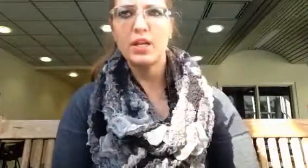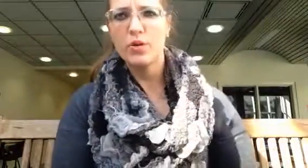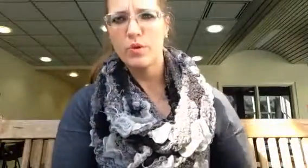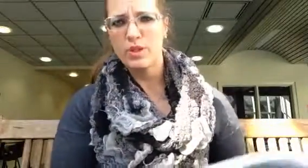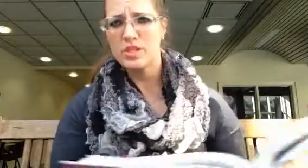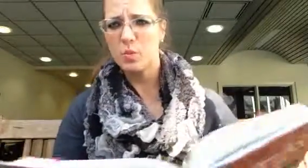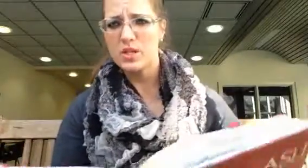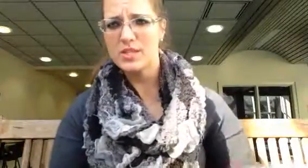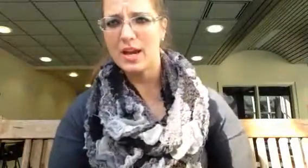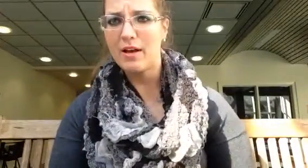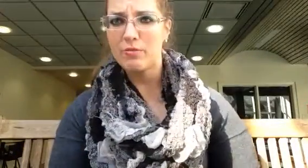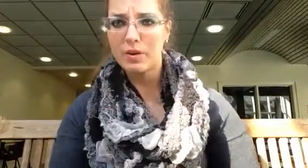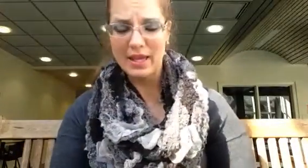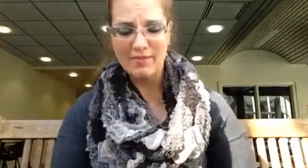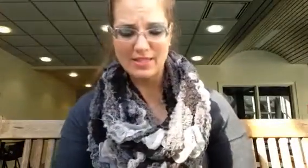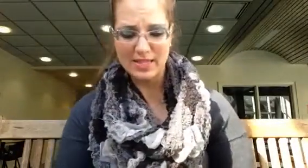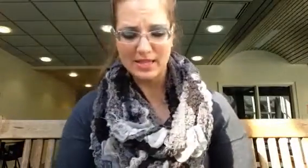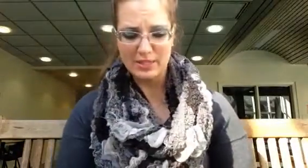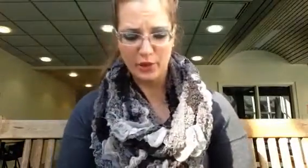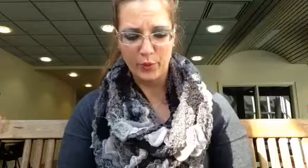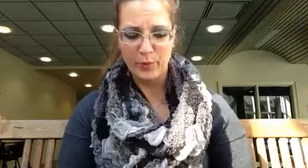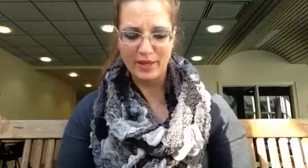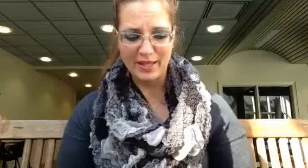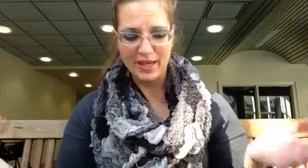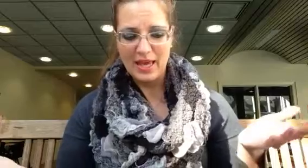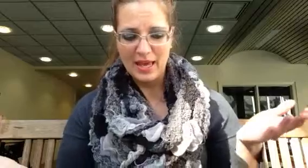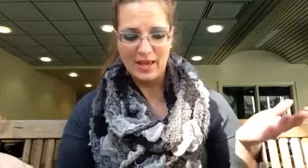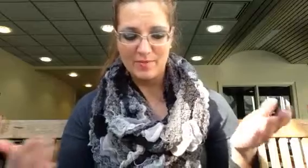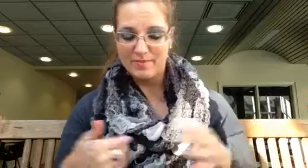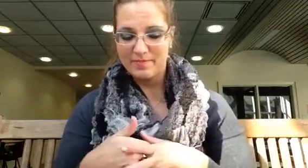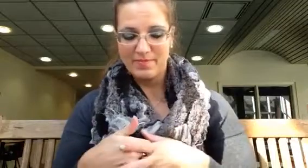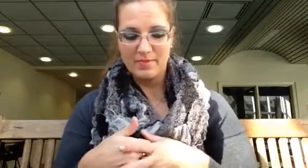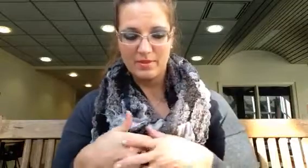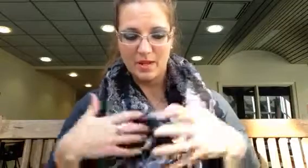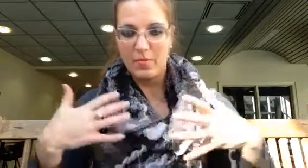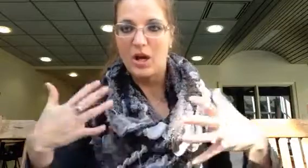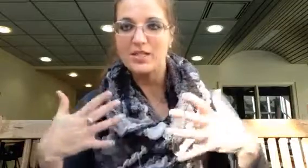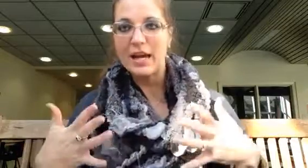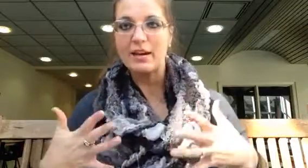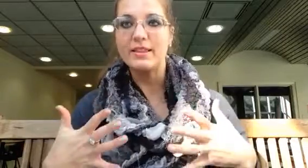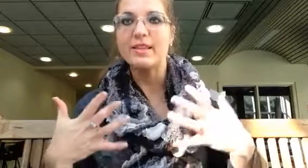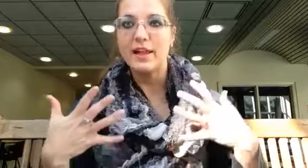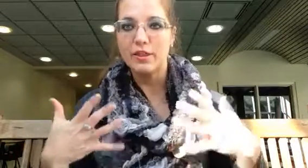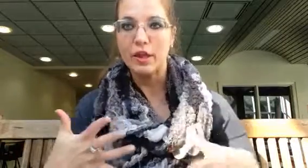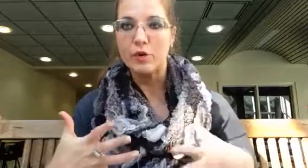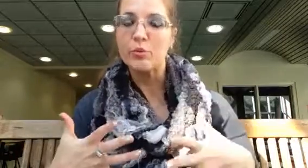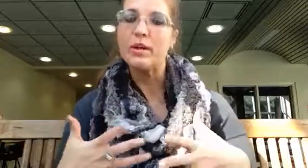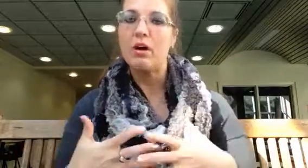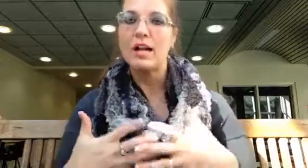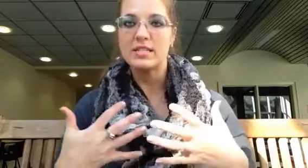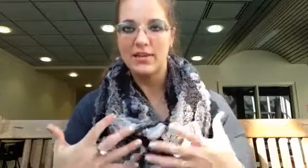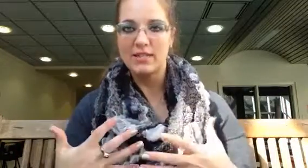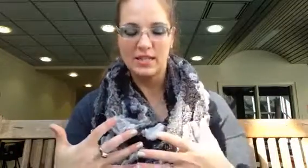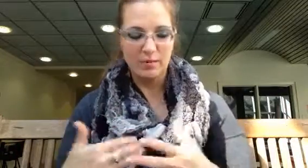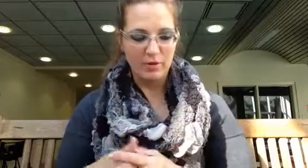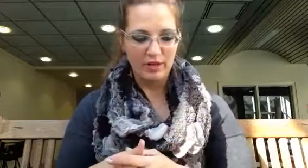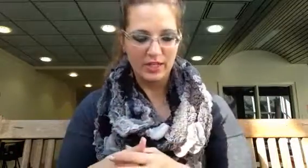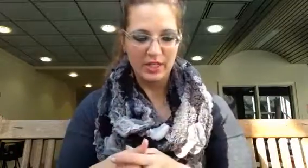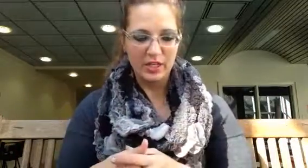here with the sports that I really haven't seen. So. But. Um. I'm not doubting that they're real. just haven't seen them around here.